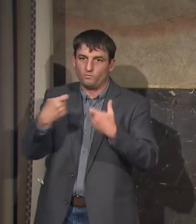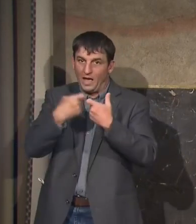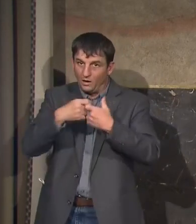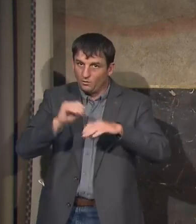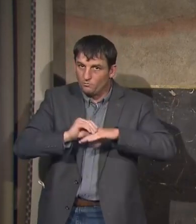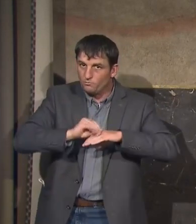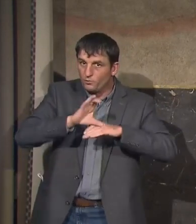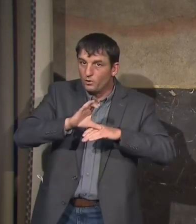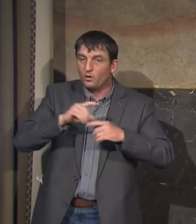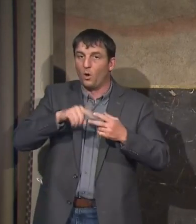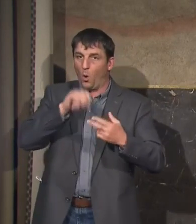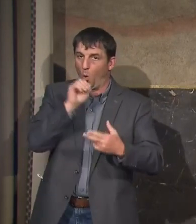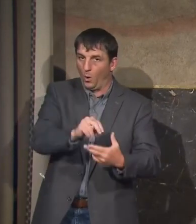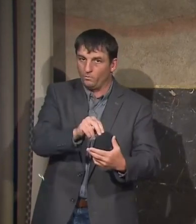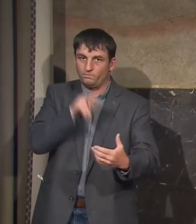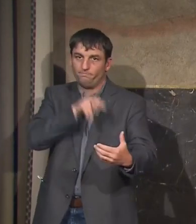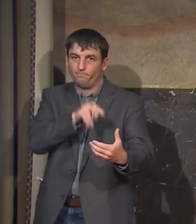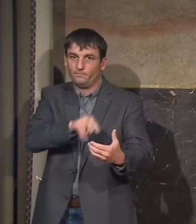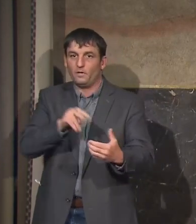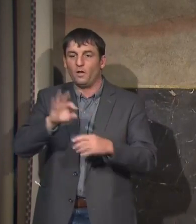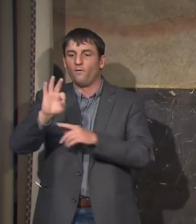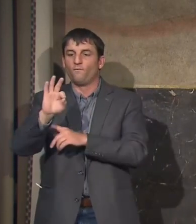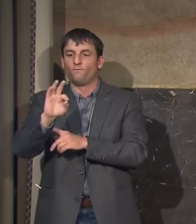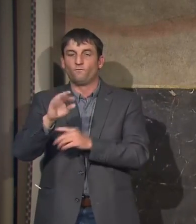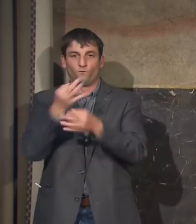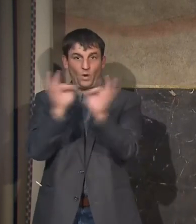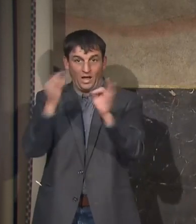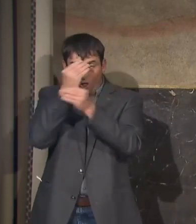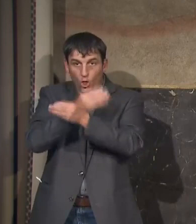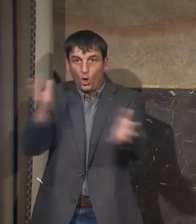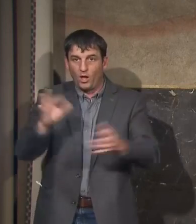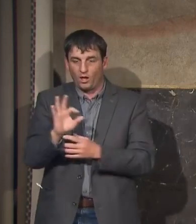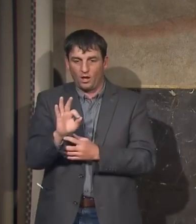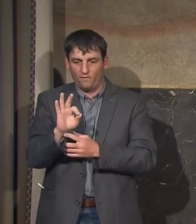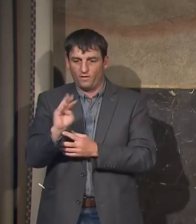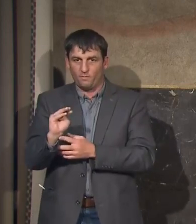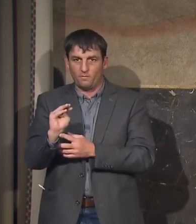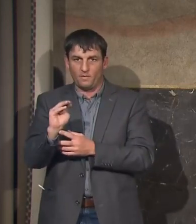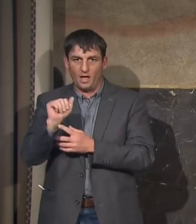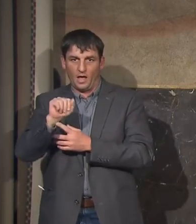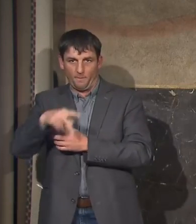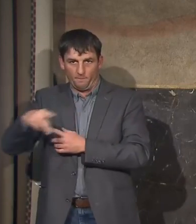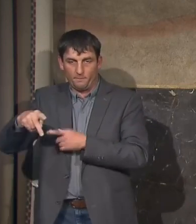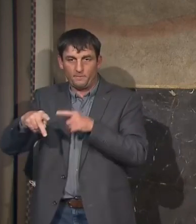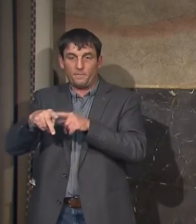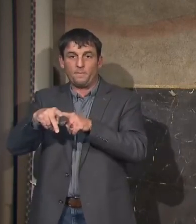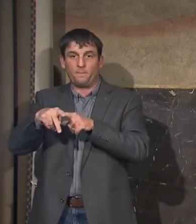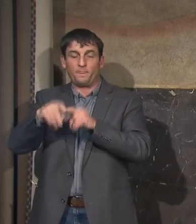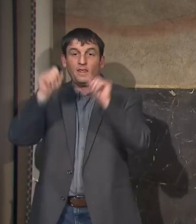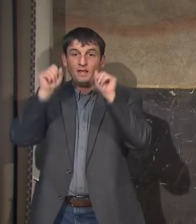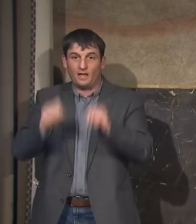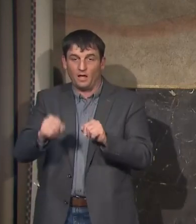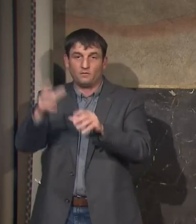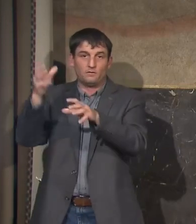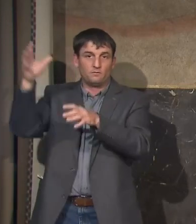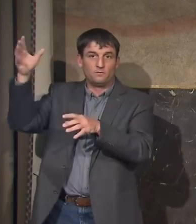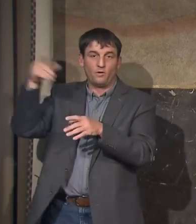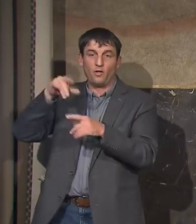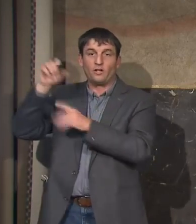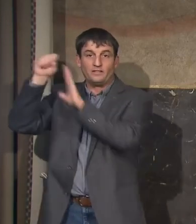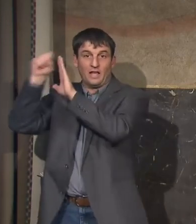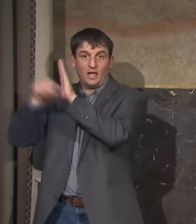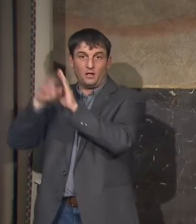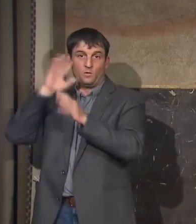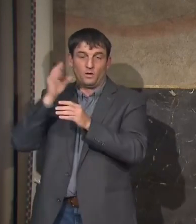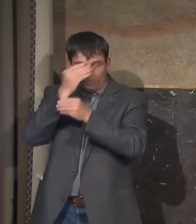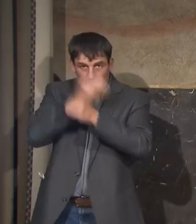Download the free Alert FM app. It's offered by the state so that you can get emergency alerts. Monitor your